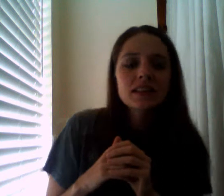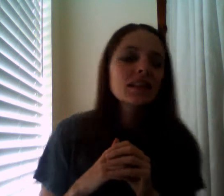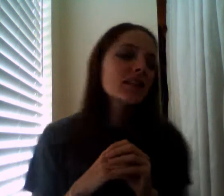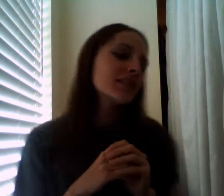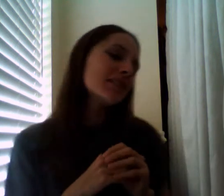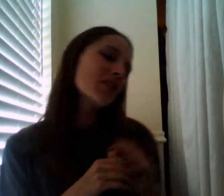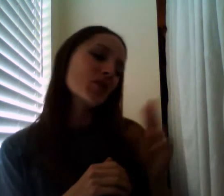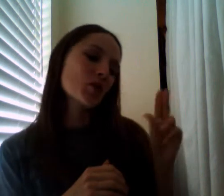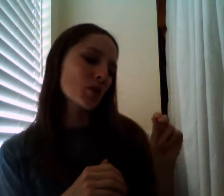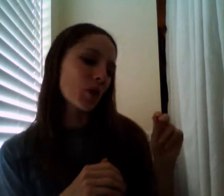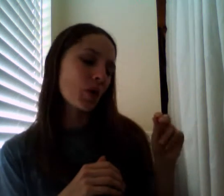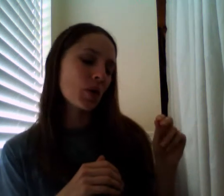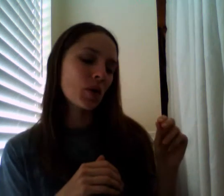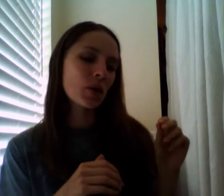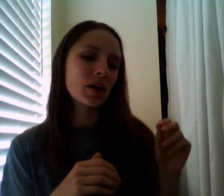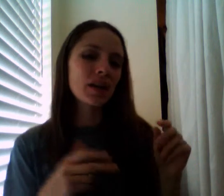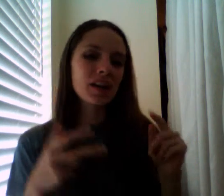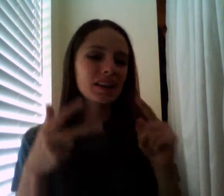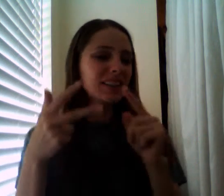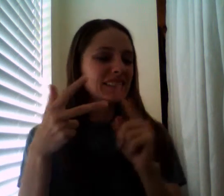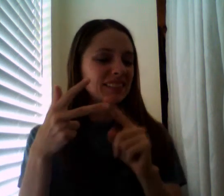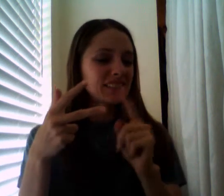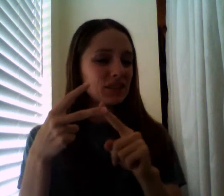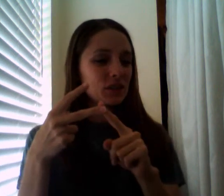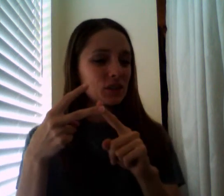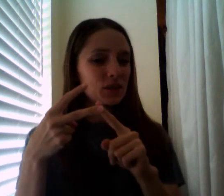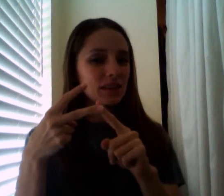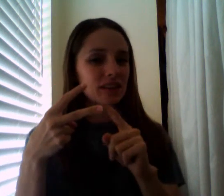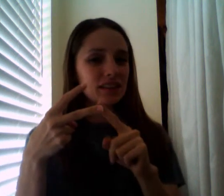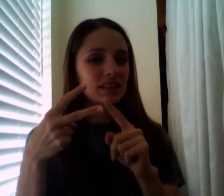regain so the size of the colonies was a problem for them